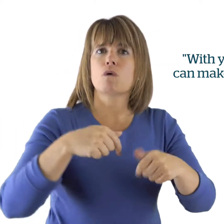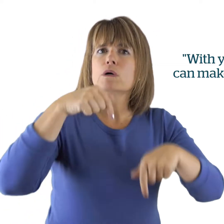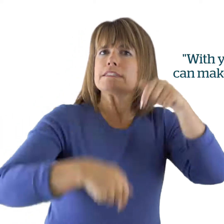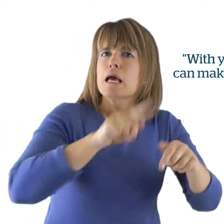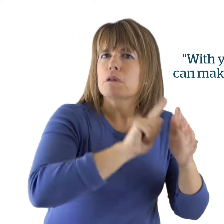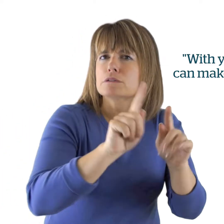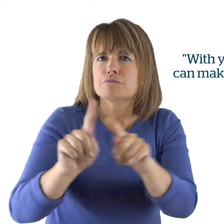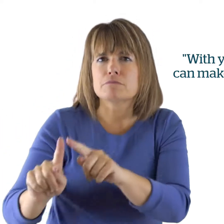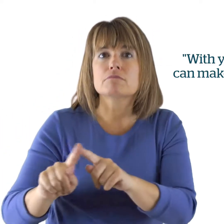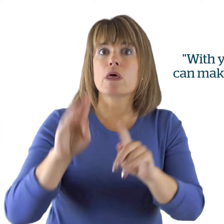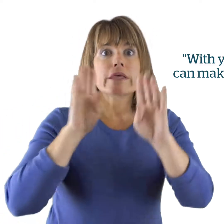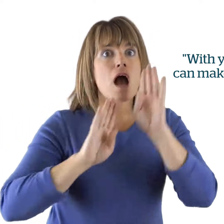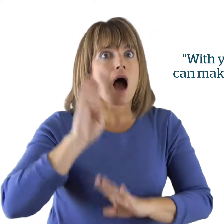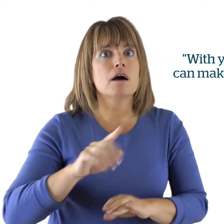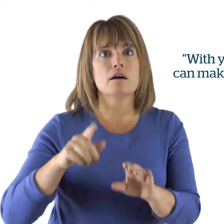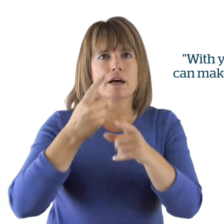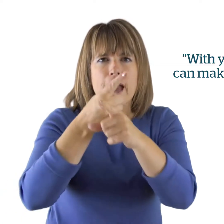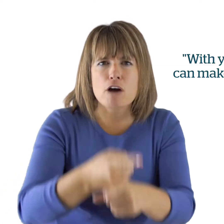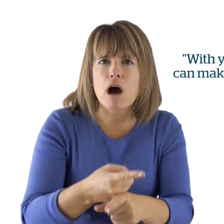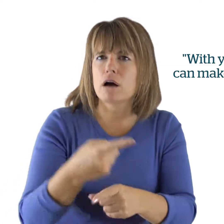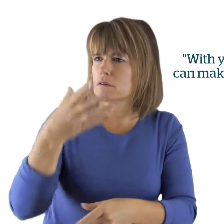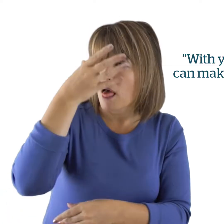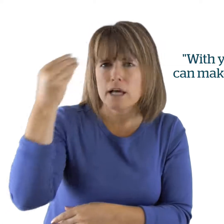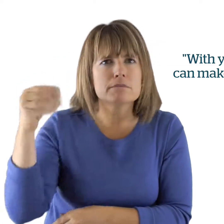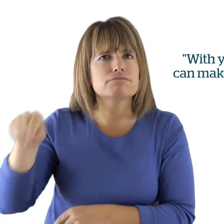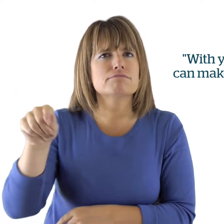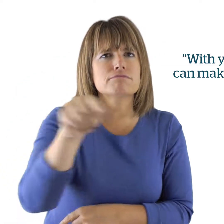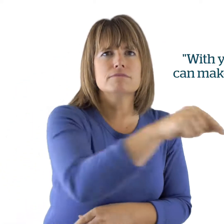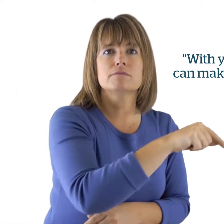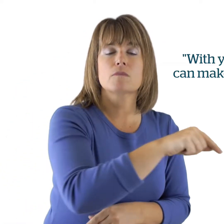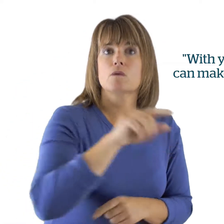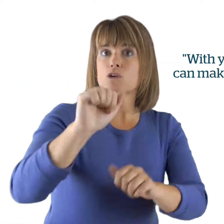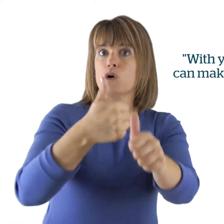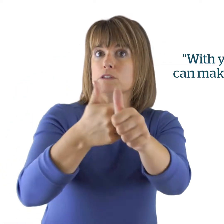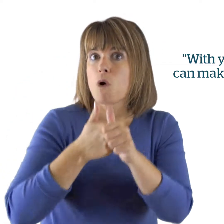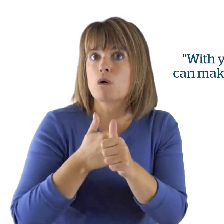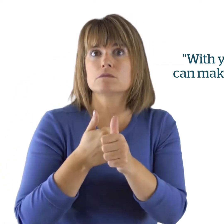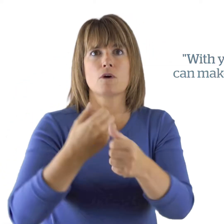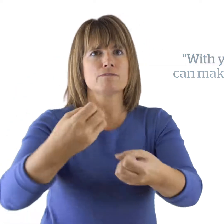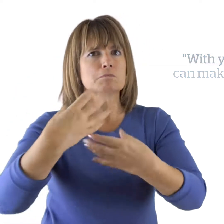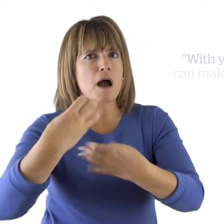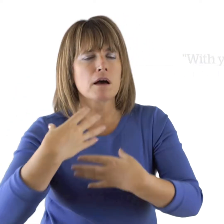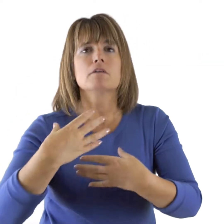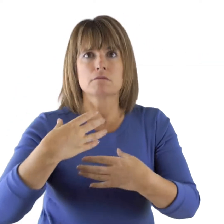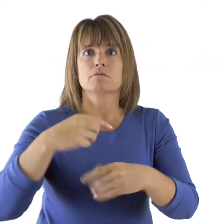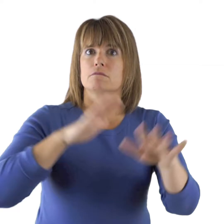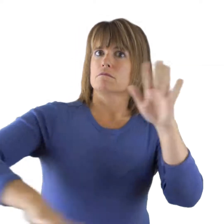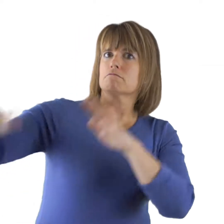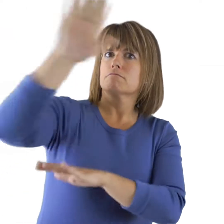feedback, Healthwatch South Gloucestershire can make a difference, but we need you to tell us about your experiences.